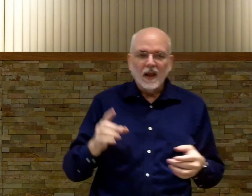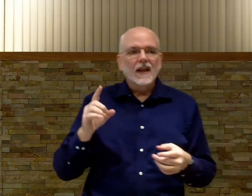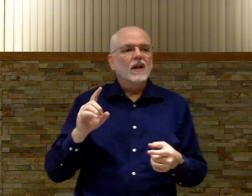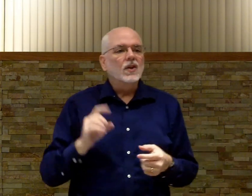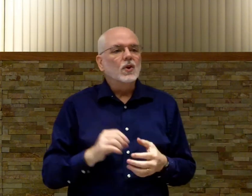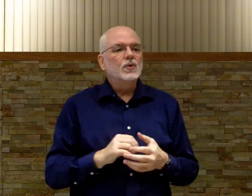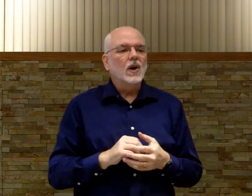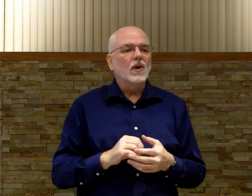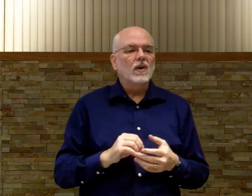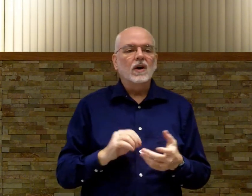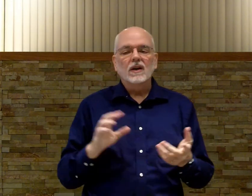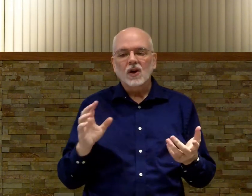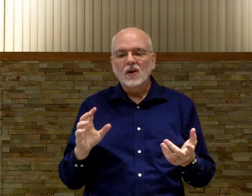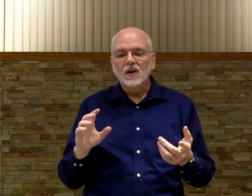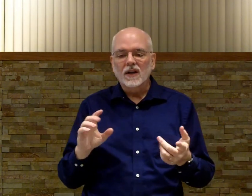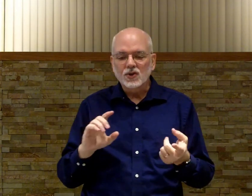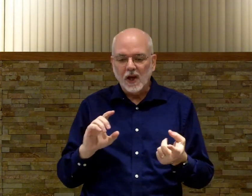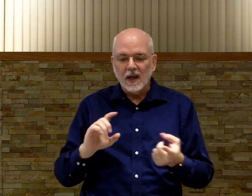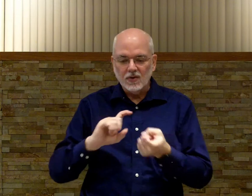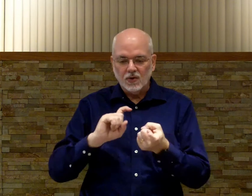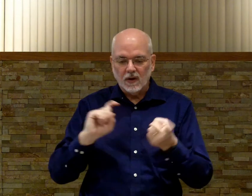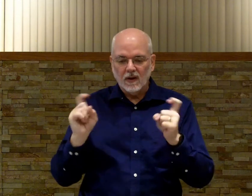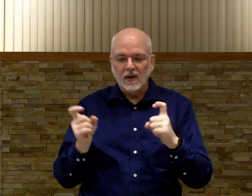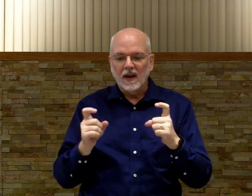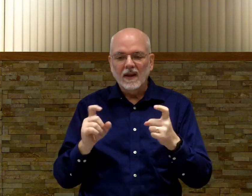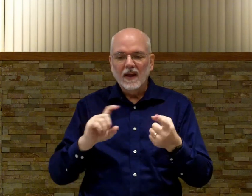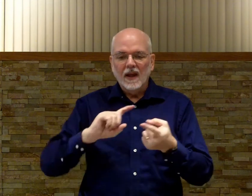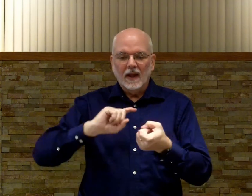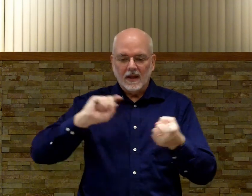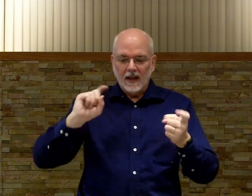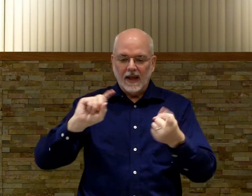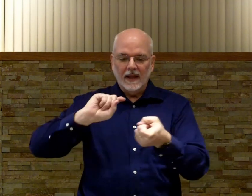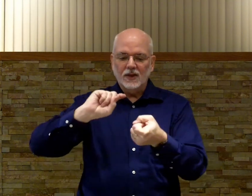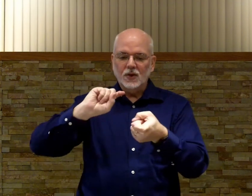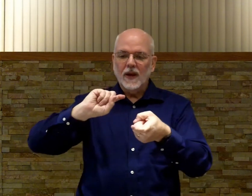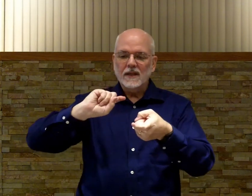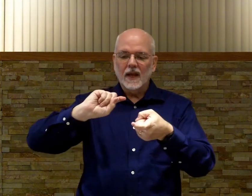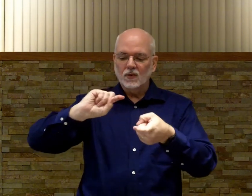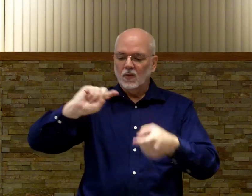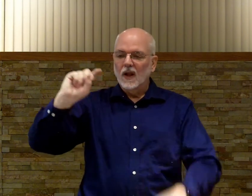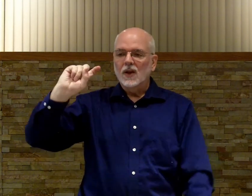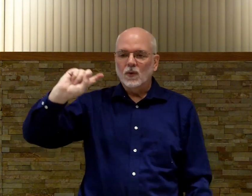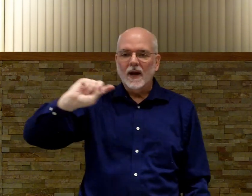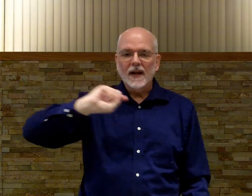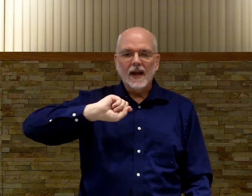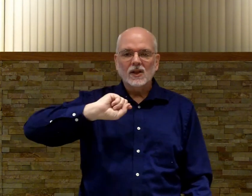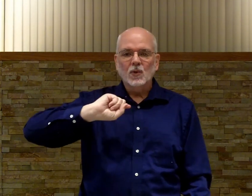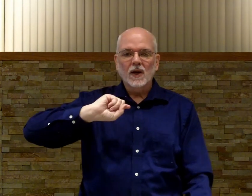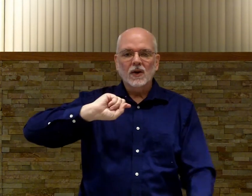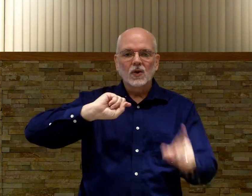You turned. Turned is changed. Okay? And there's two x hands. Your right x is pointing to